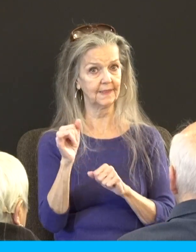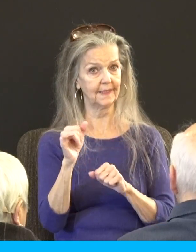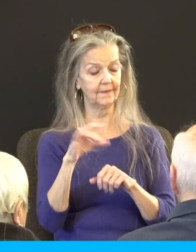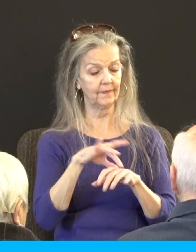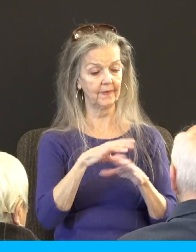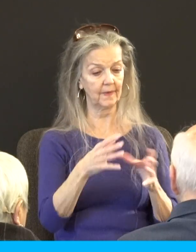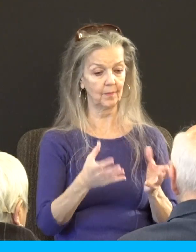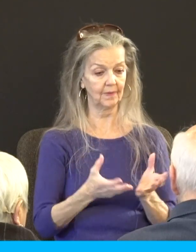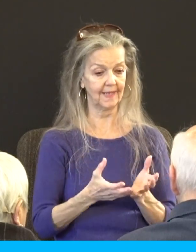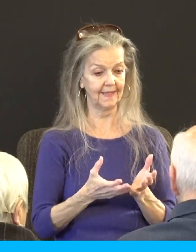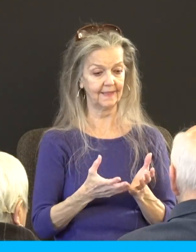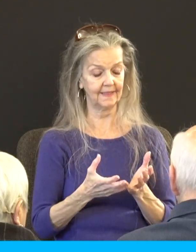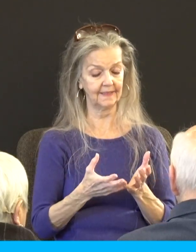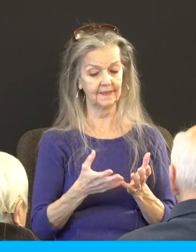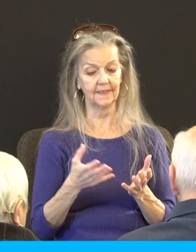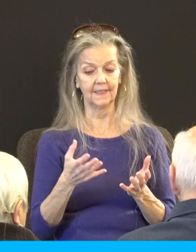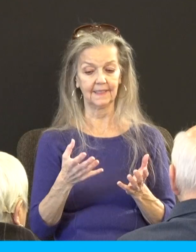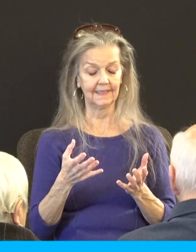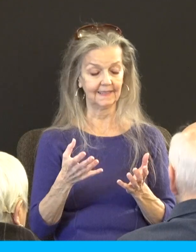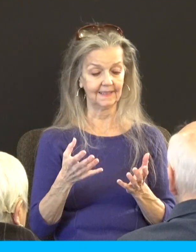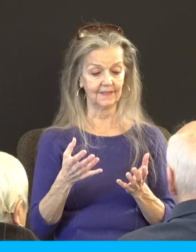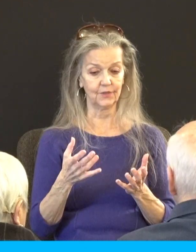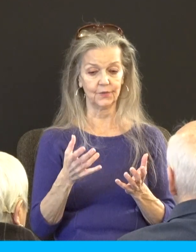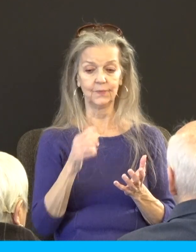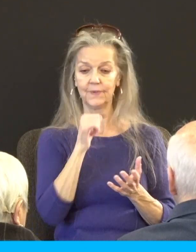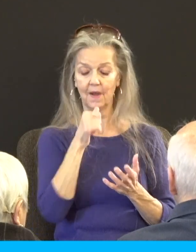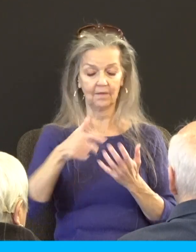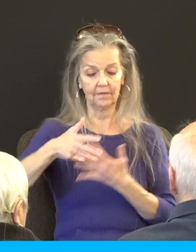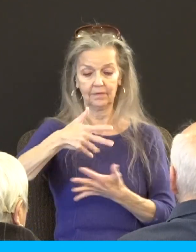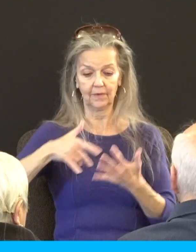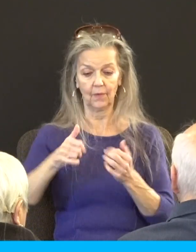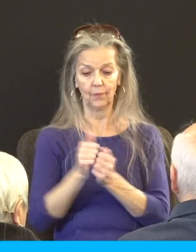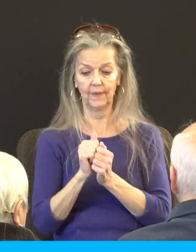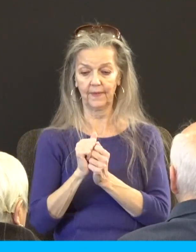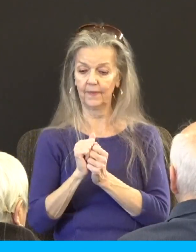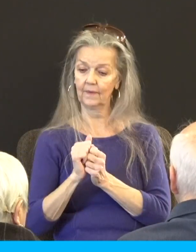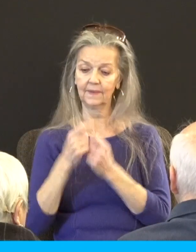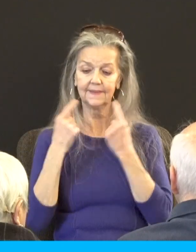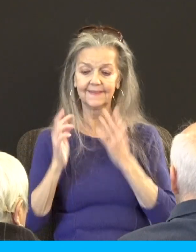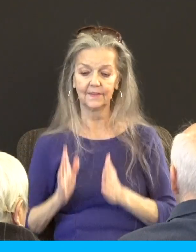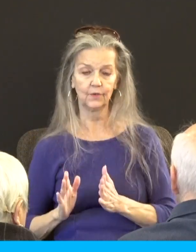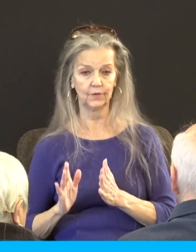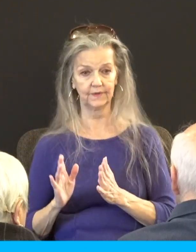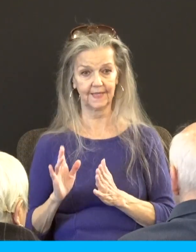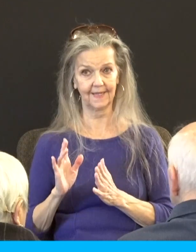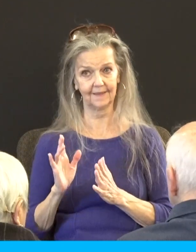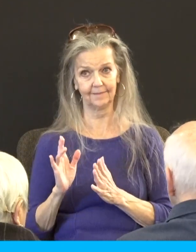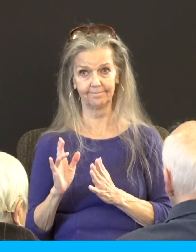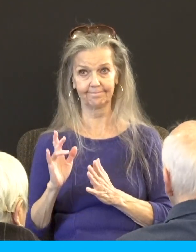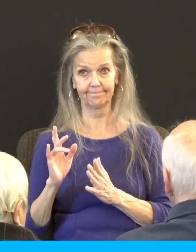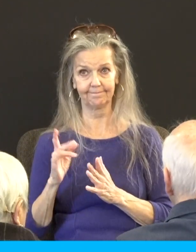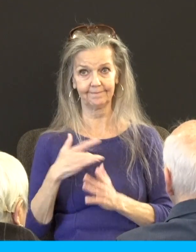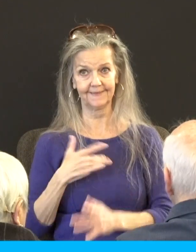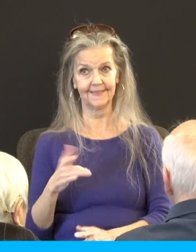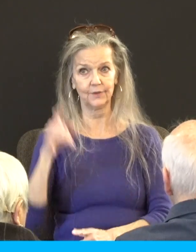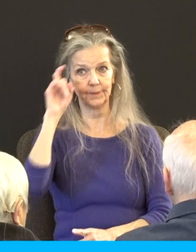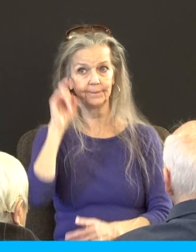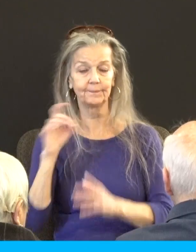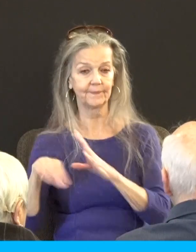of fornicators? Am the only one? How many say yes? How many say no? See, first service is blending together.